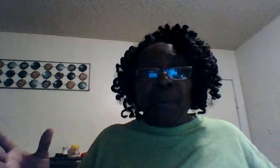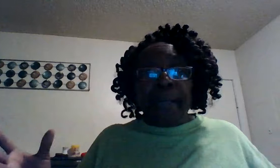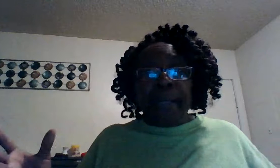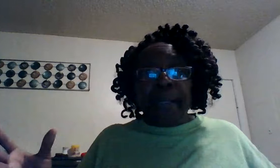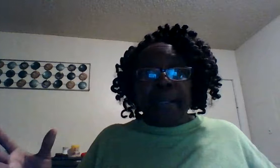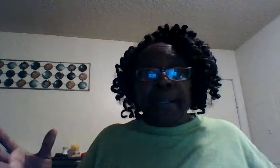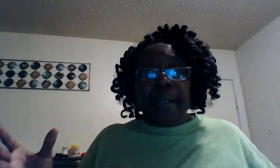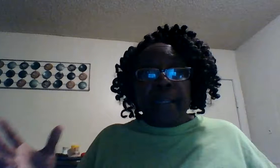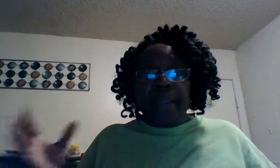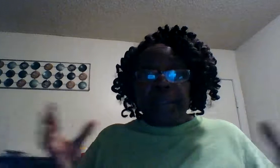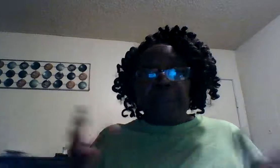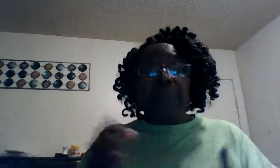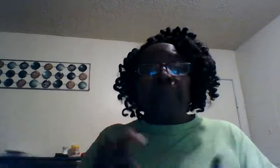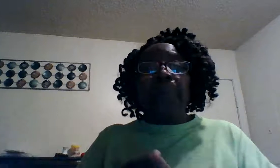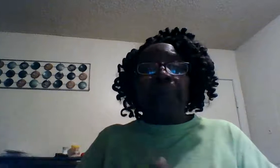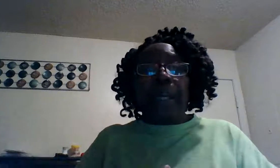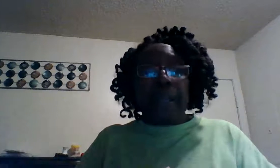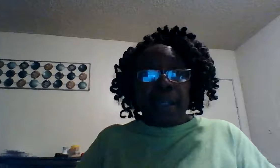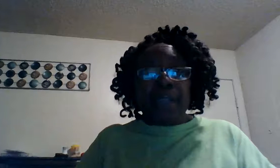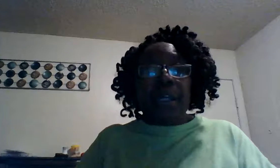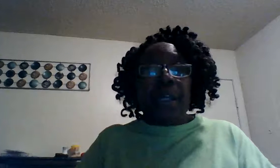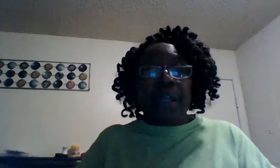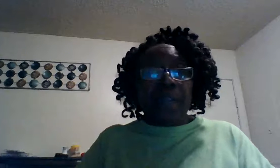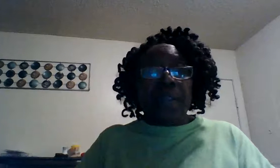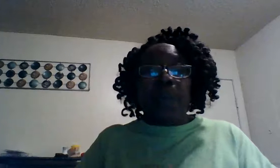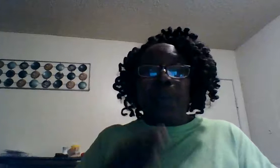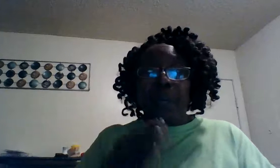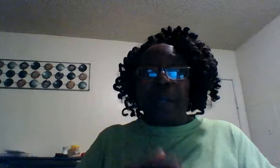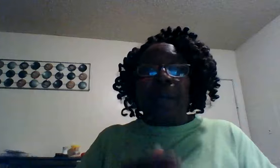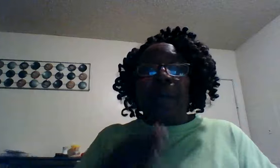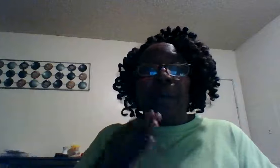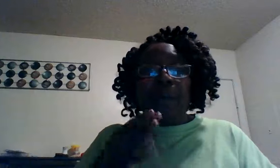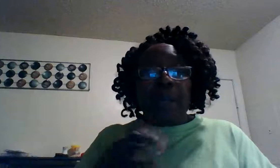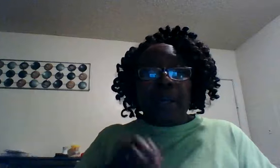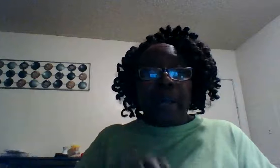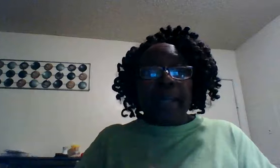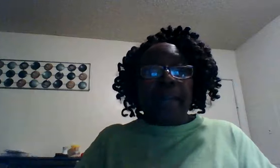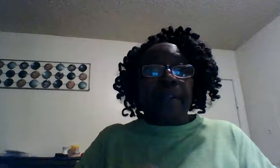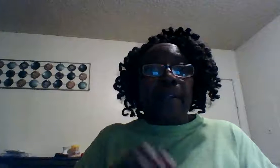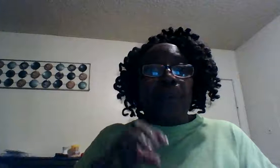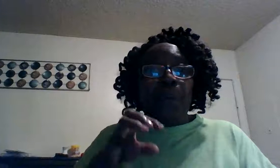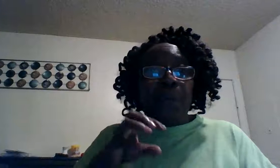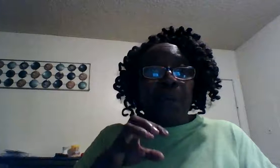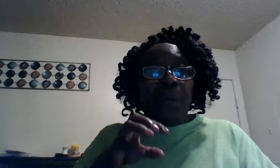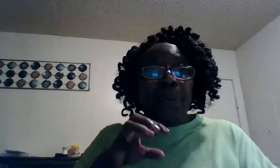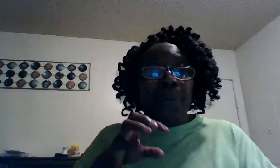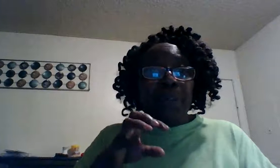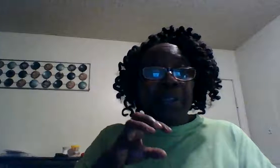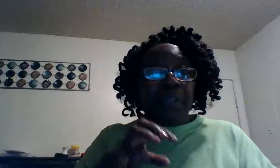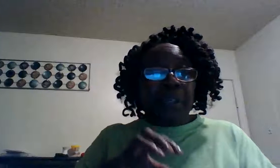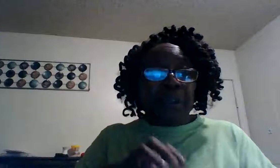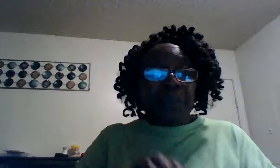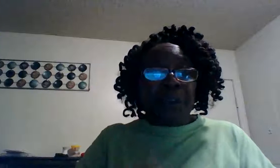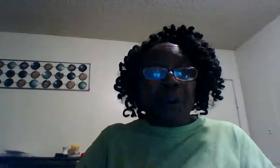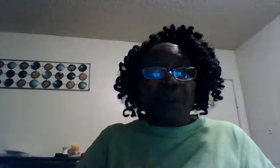away it's true that to us where we're anchored who is in control